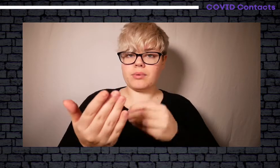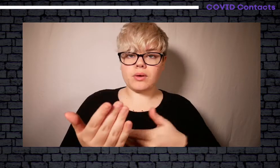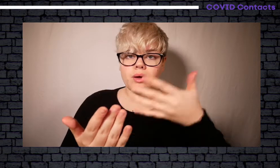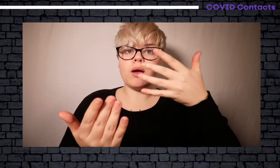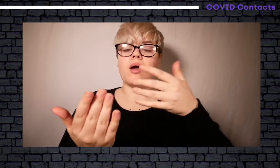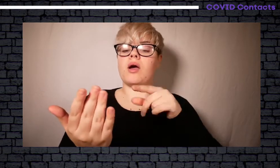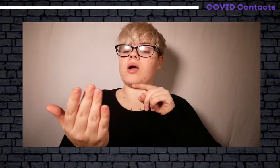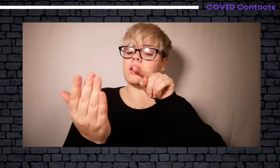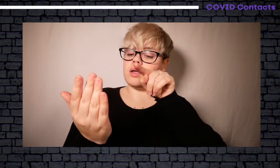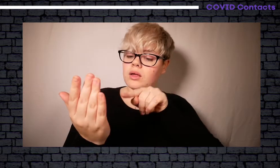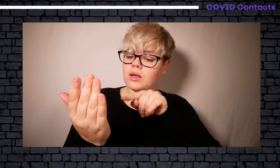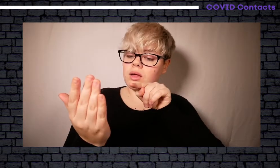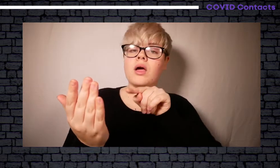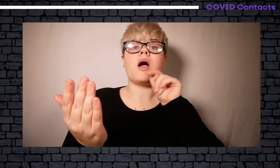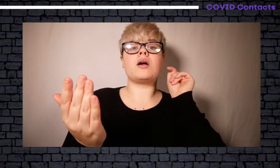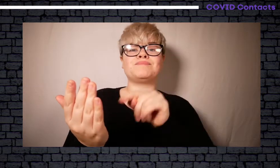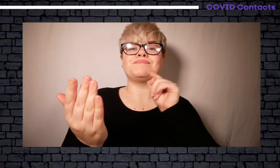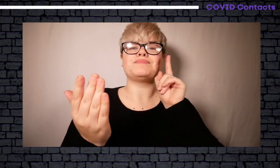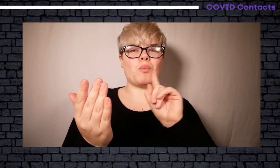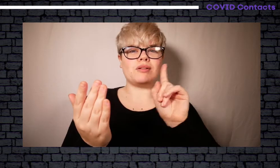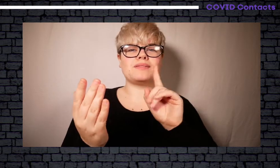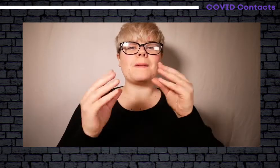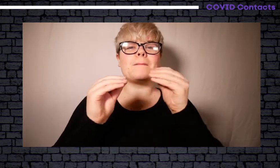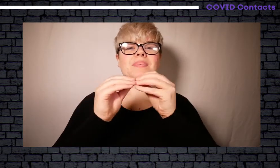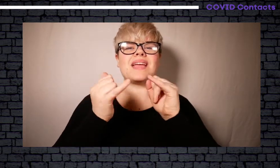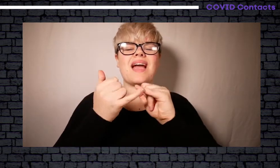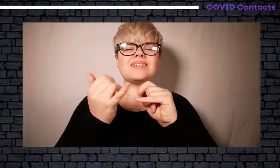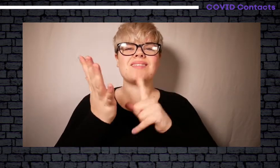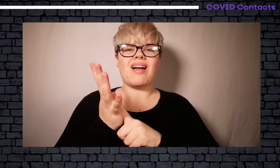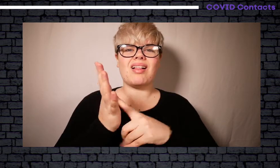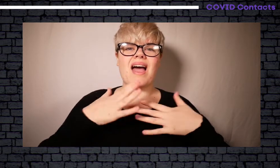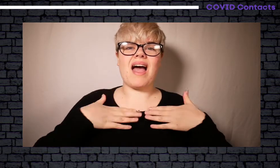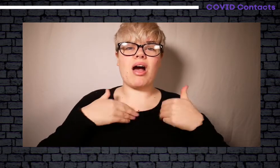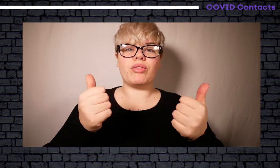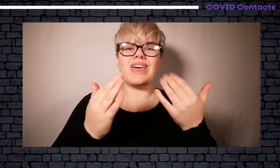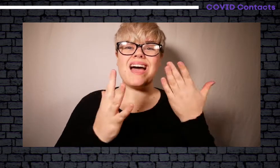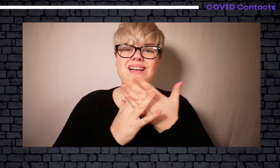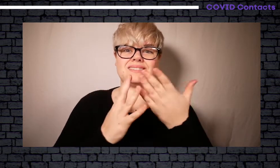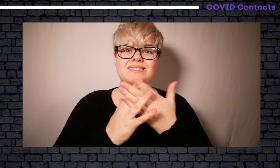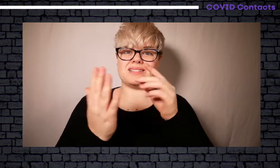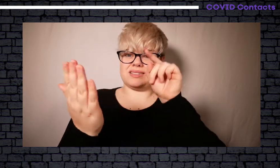Open up the app and select BSL Health Access.